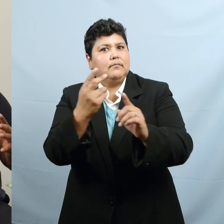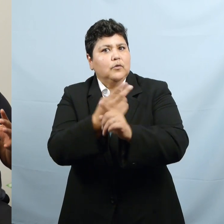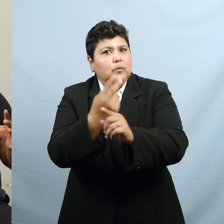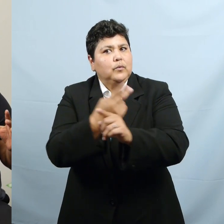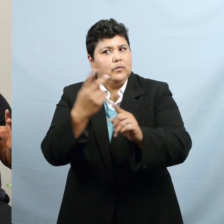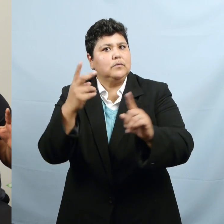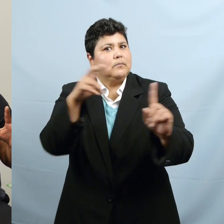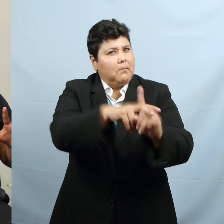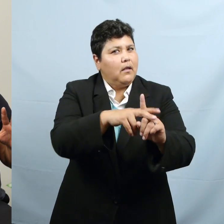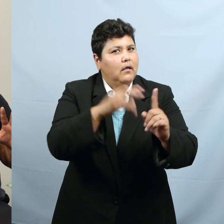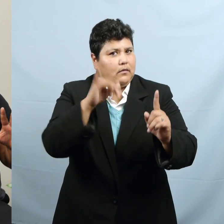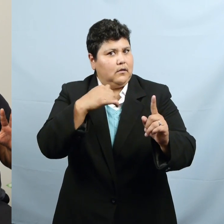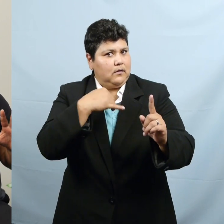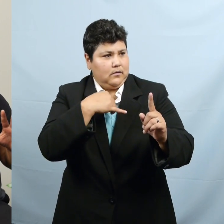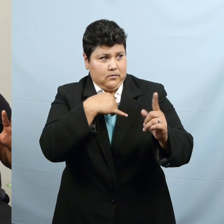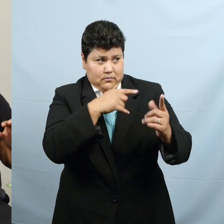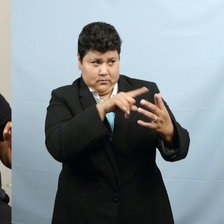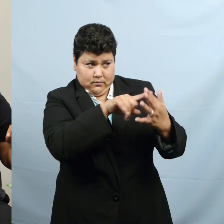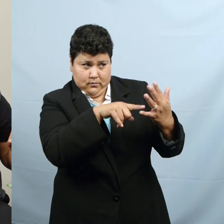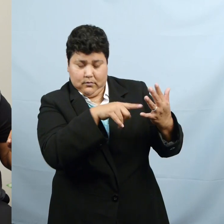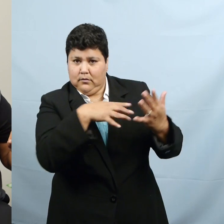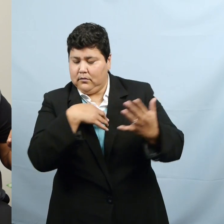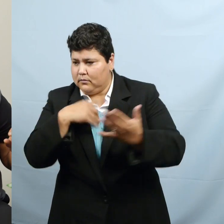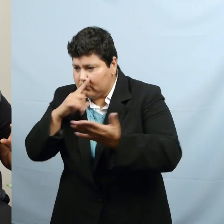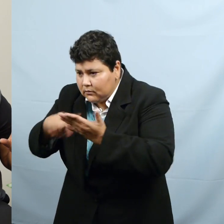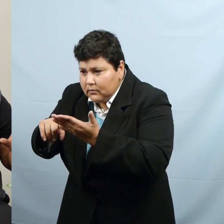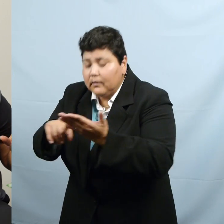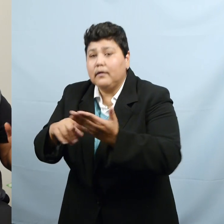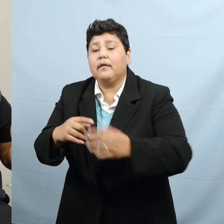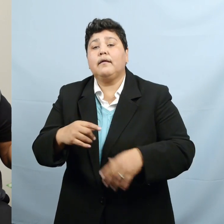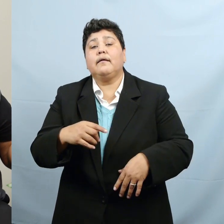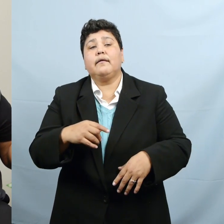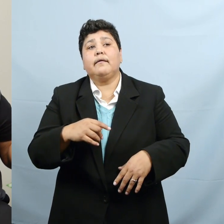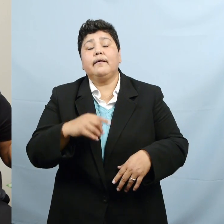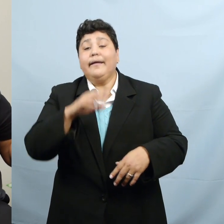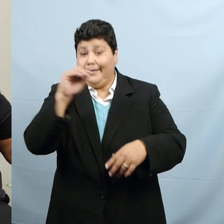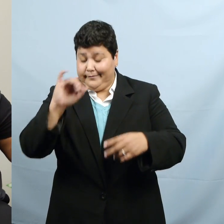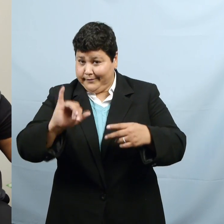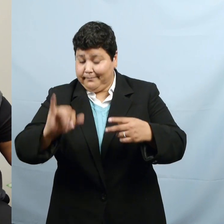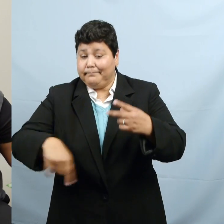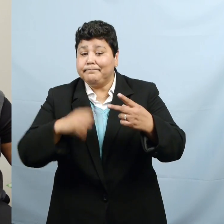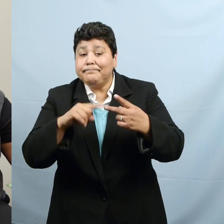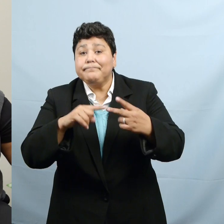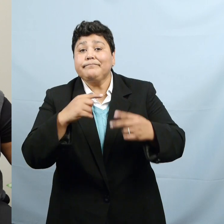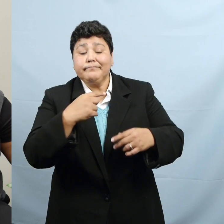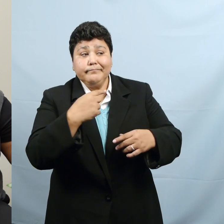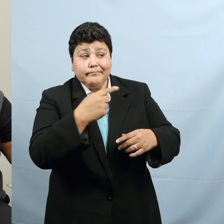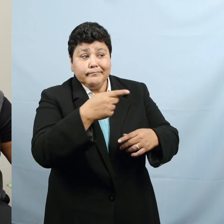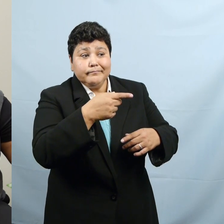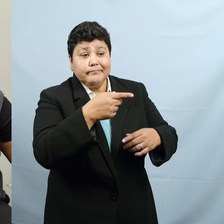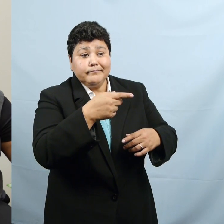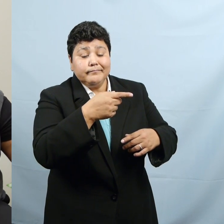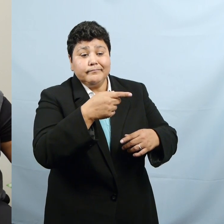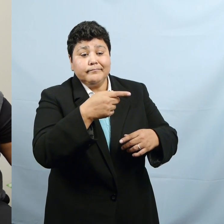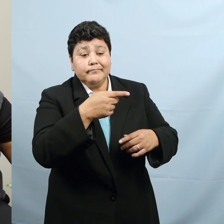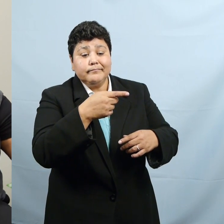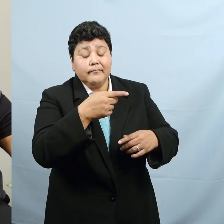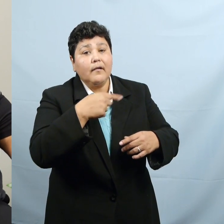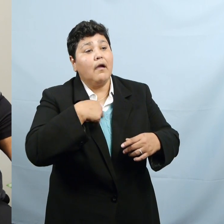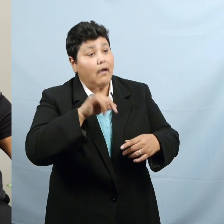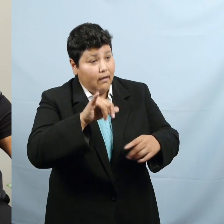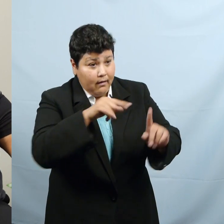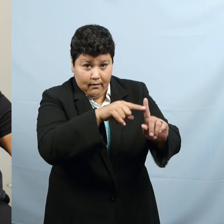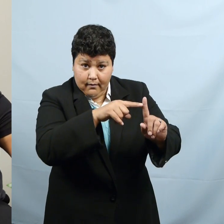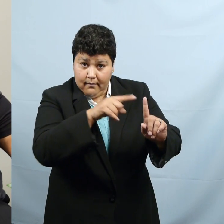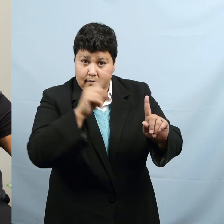And also, after finding out that the social worker would, it was deaf